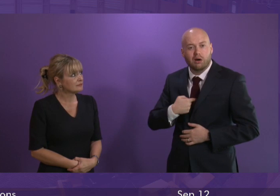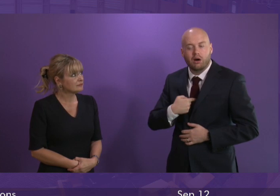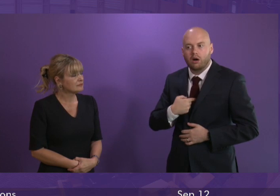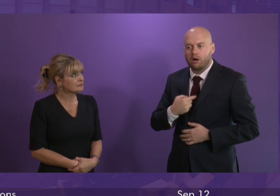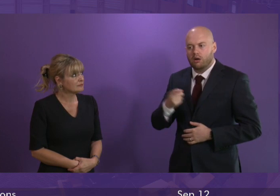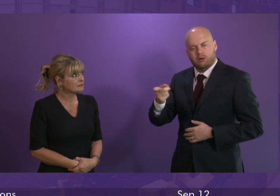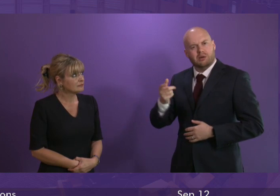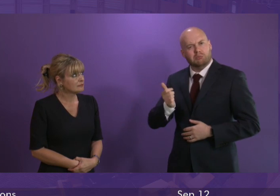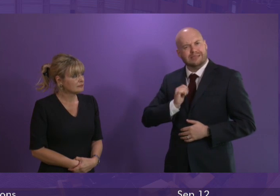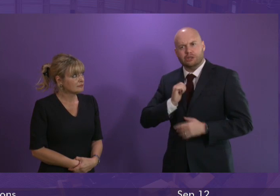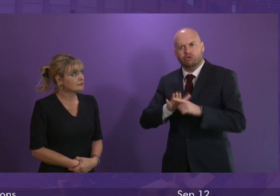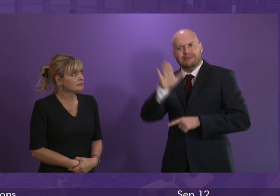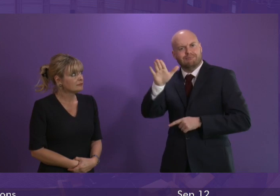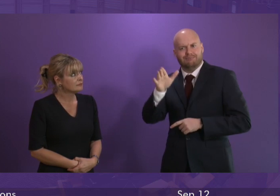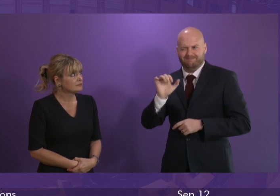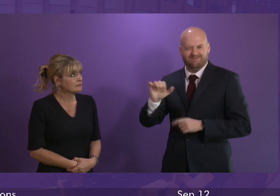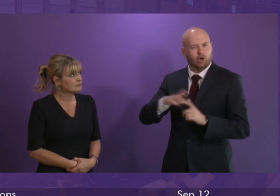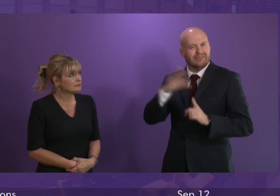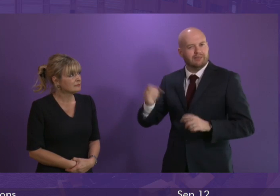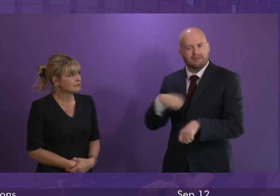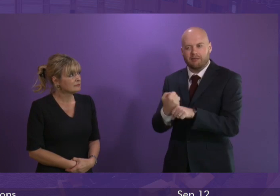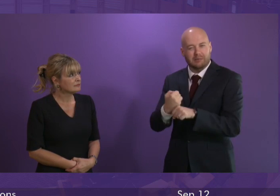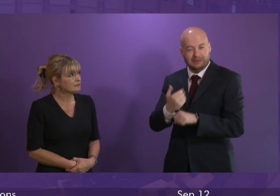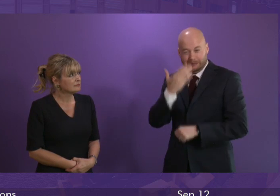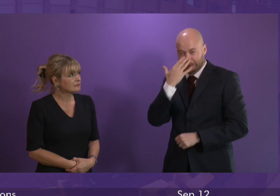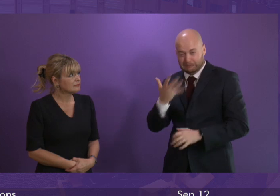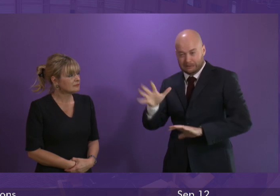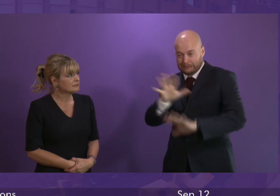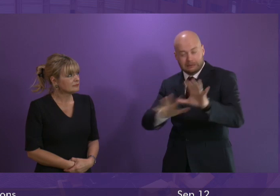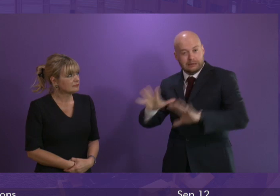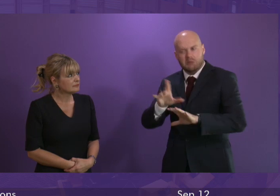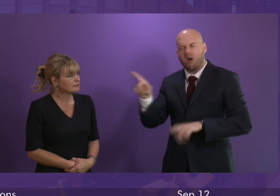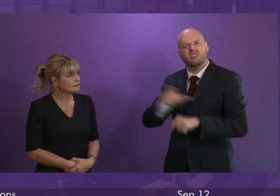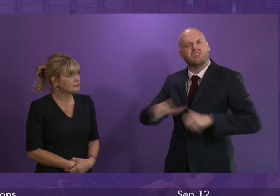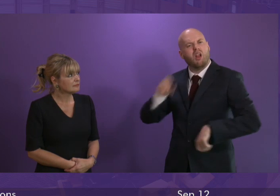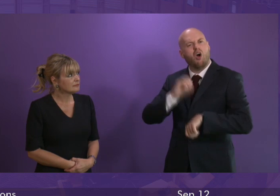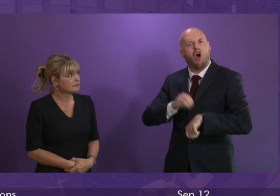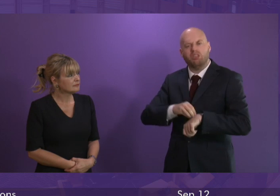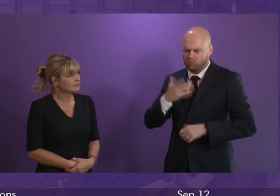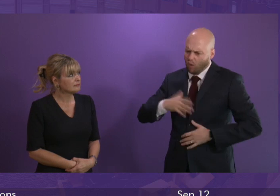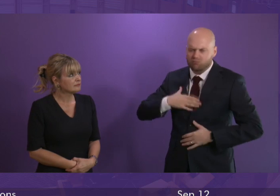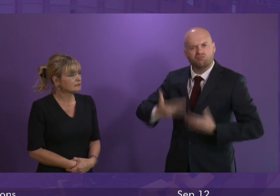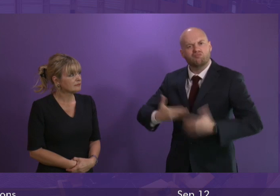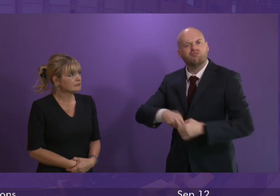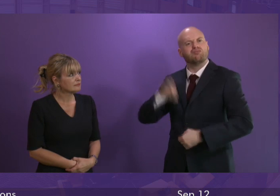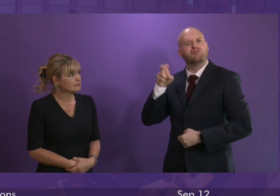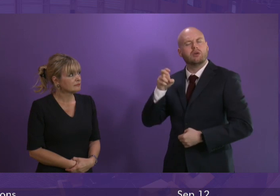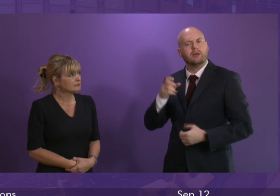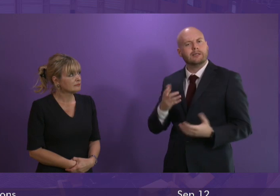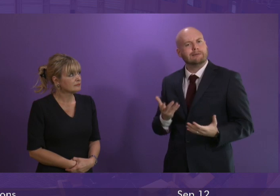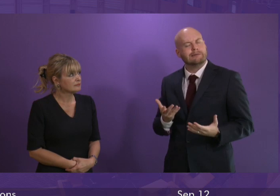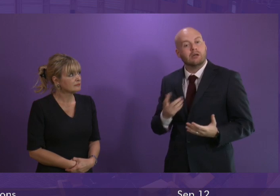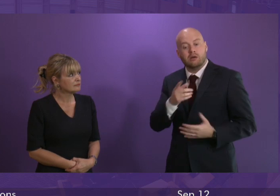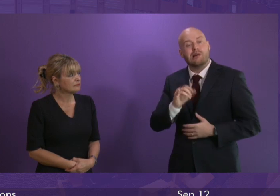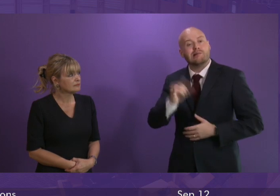itself yet still they plough on can the First Minister tell us if any of the details laid out in the Yellowhammer paper